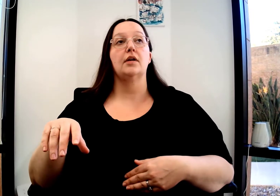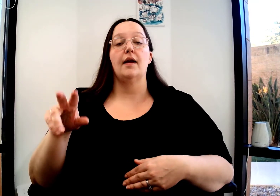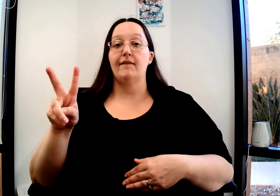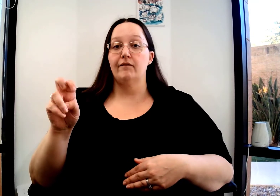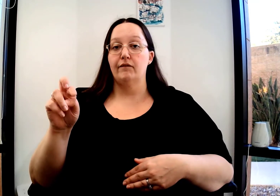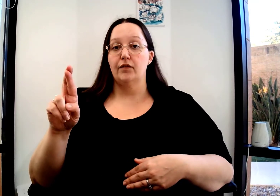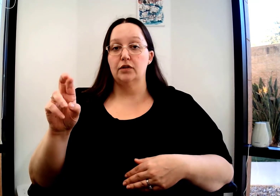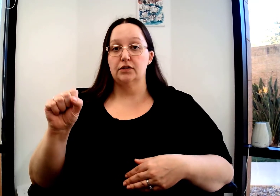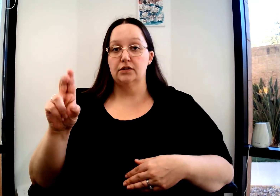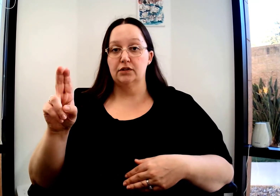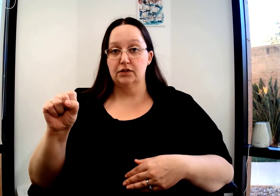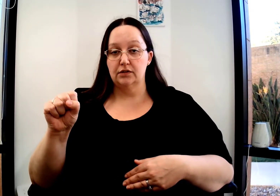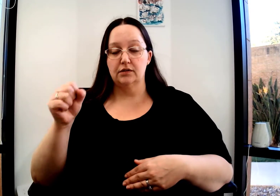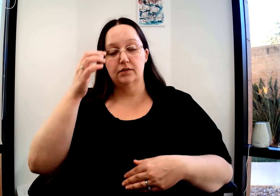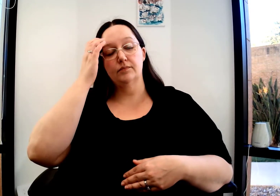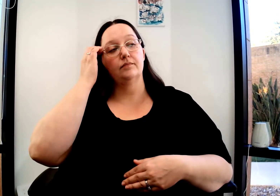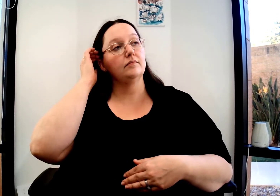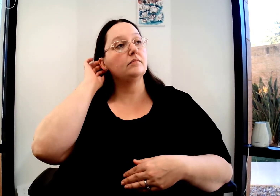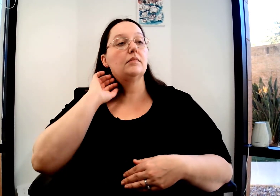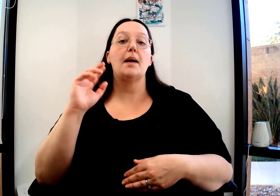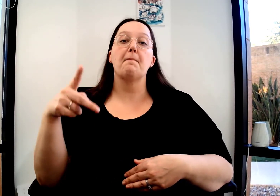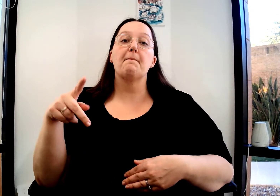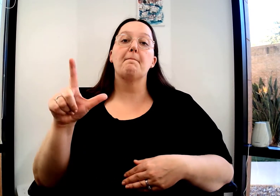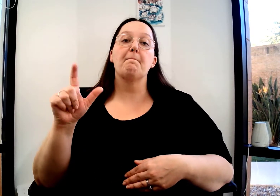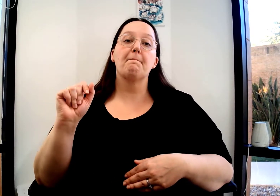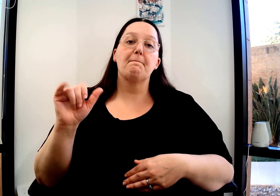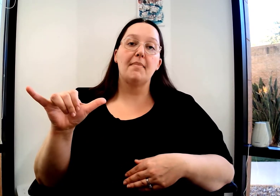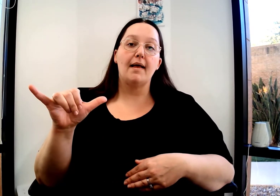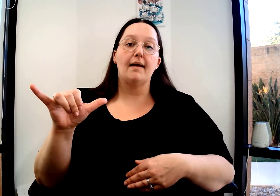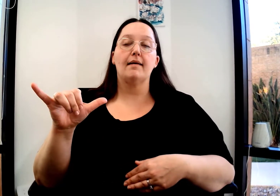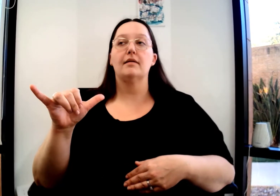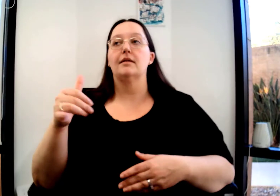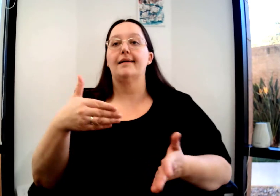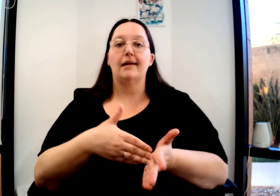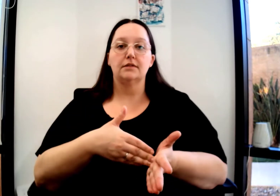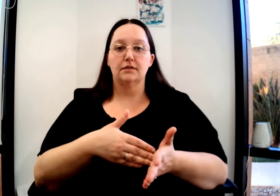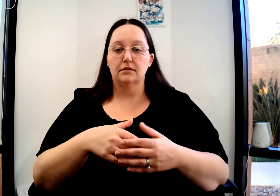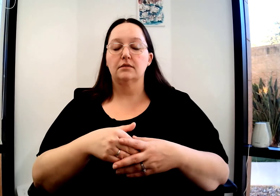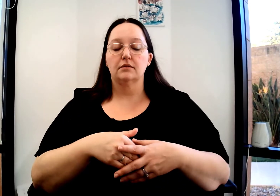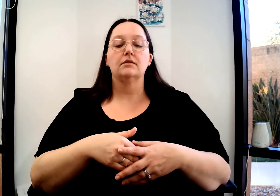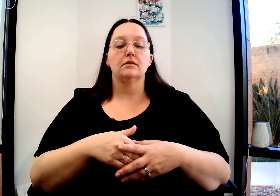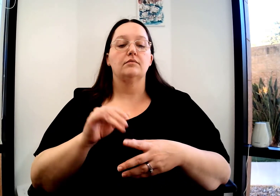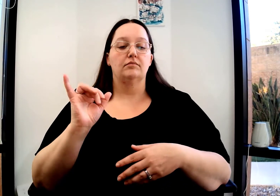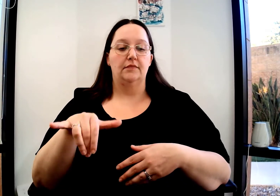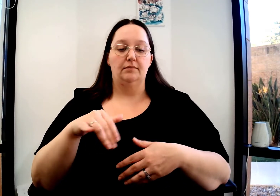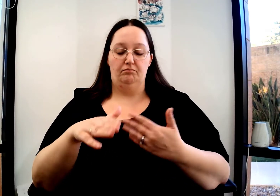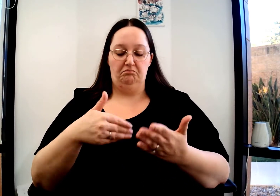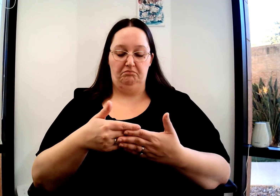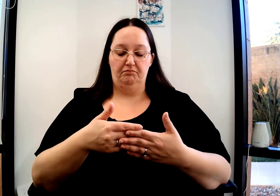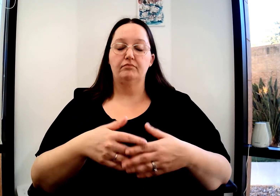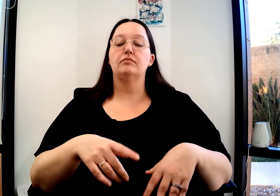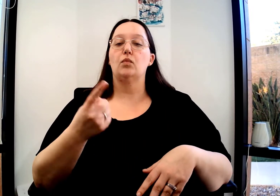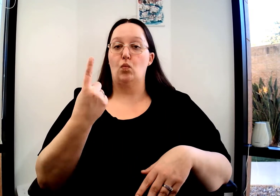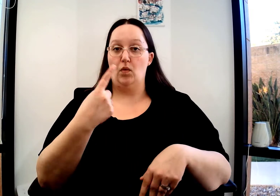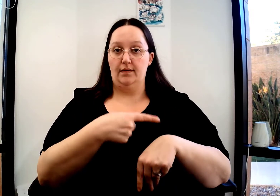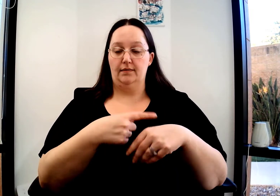Challenge, or versus, or play against. That sign